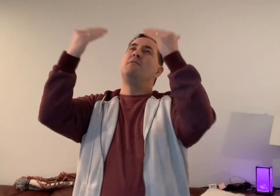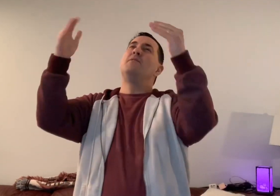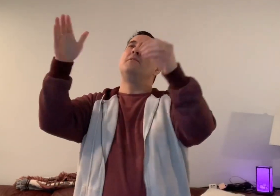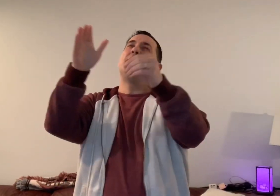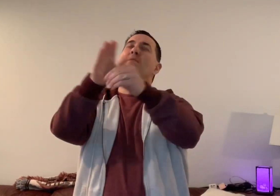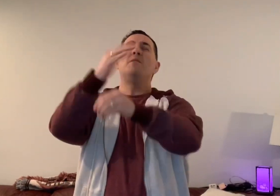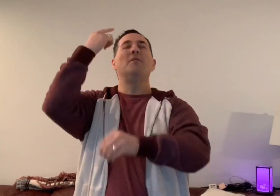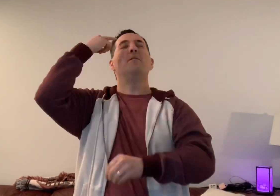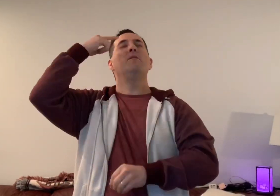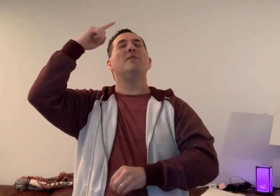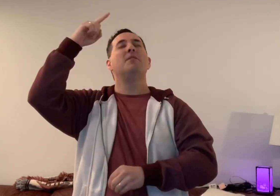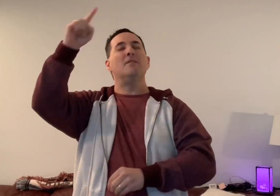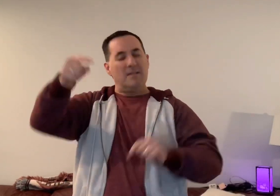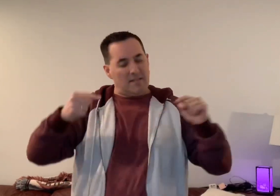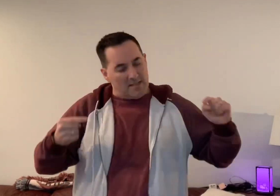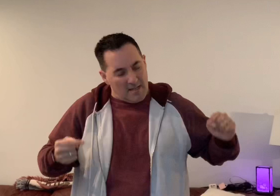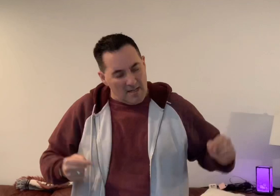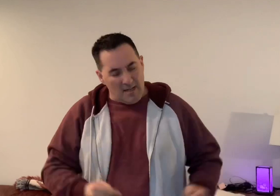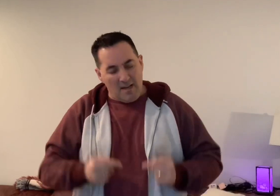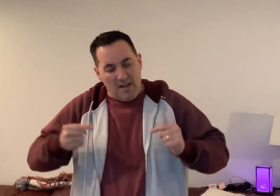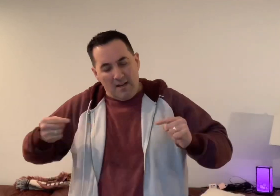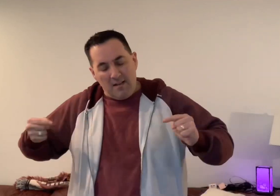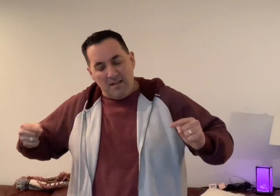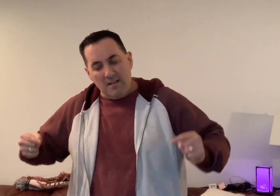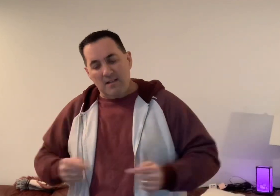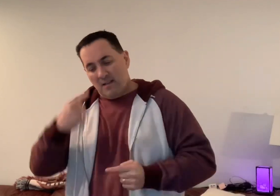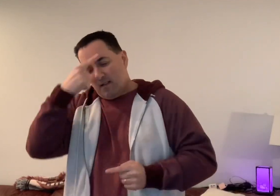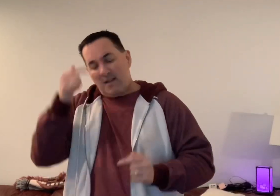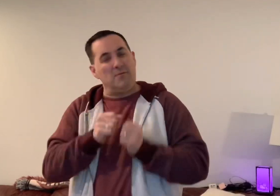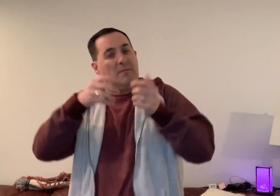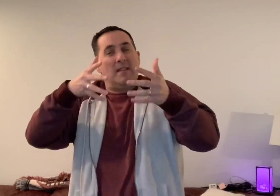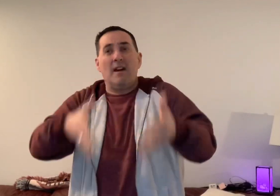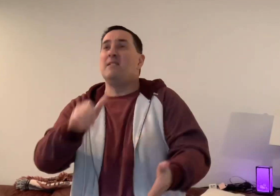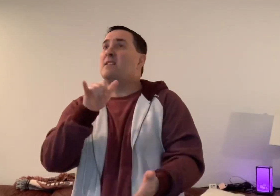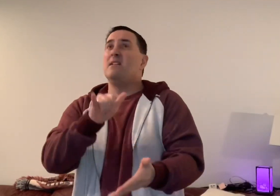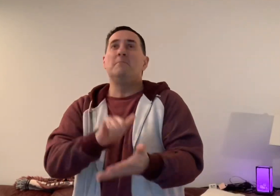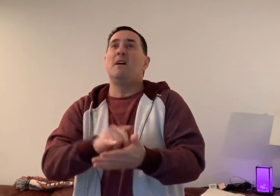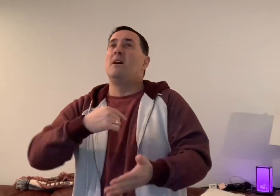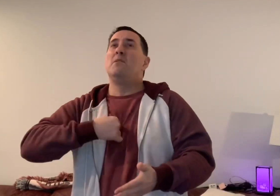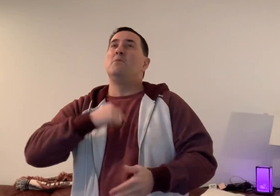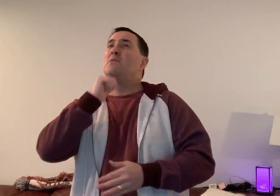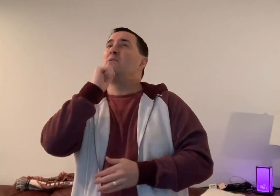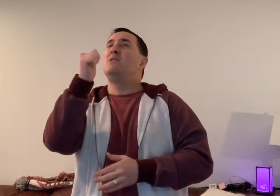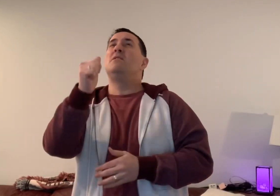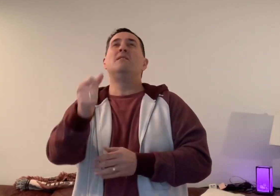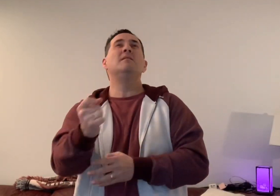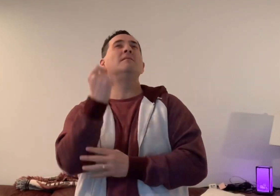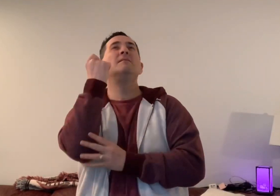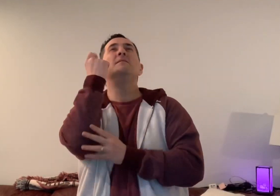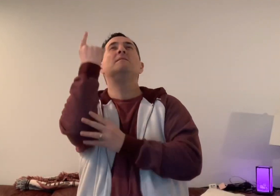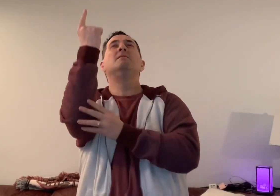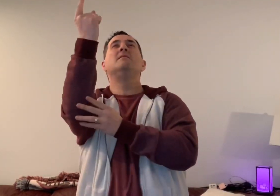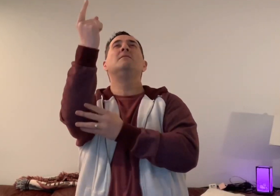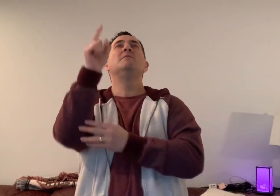for the scars Cause without them I wouldn't know